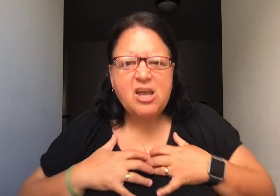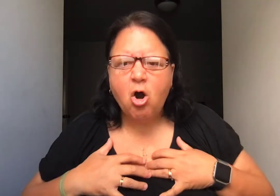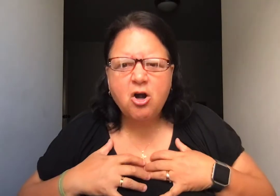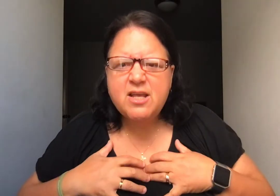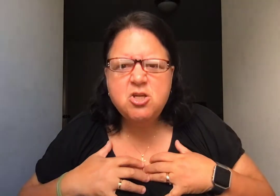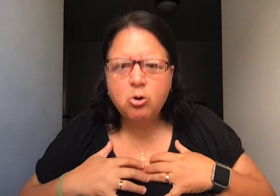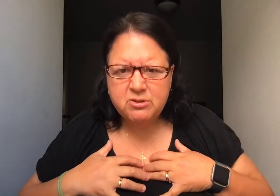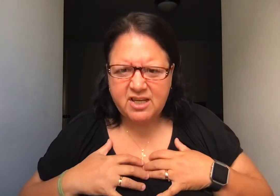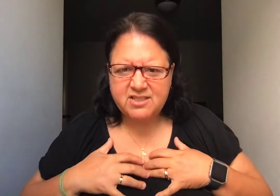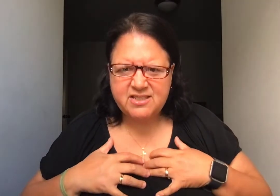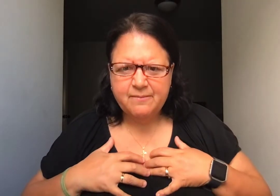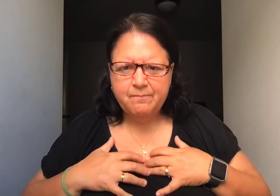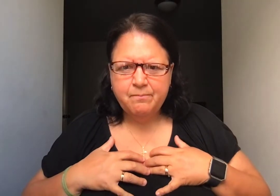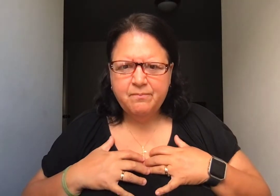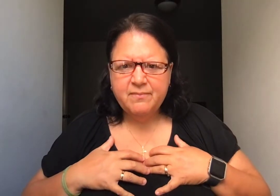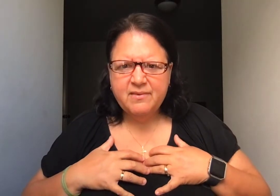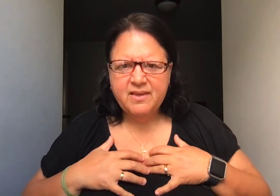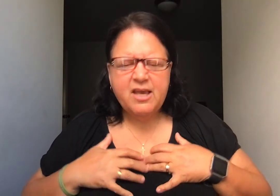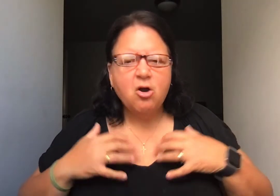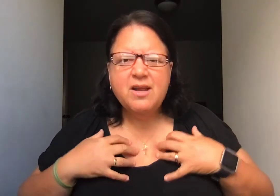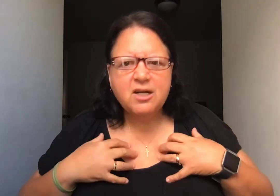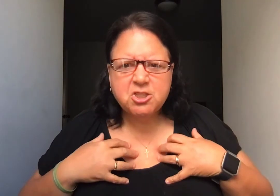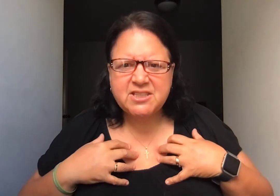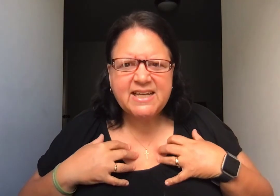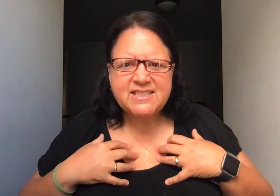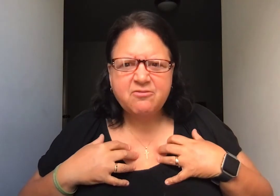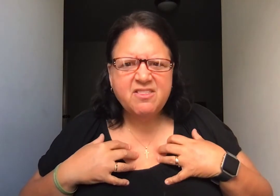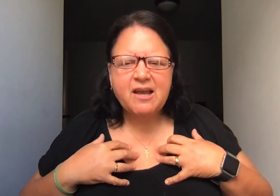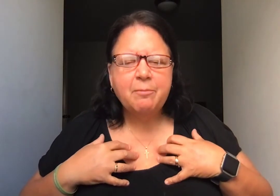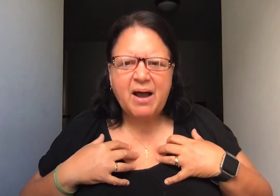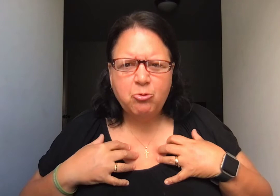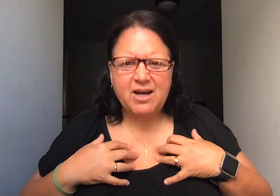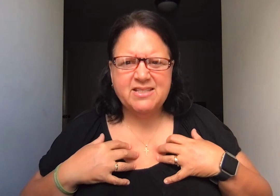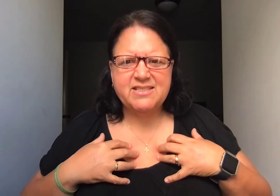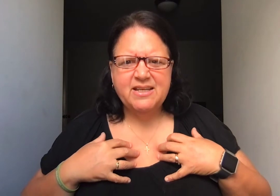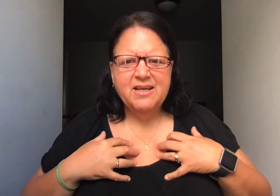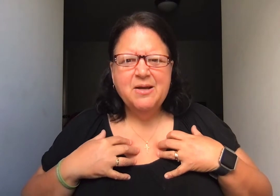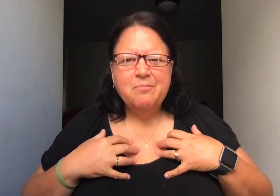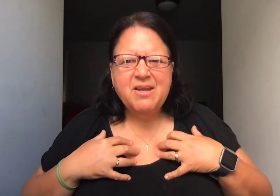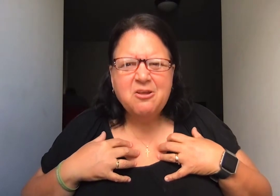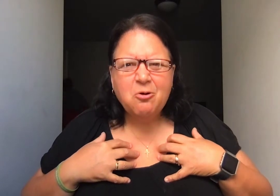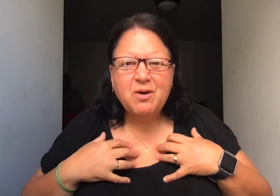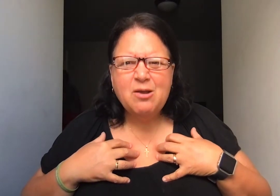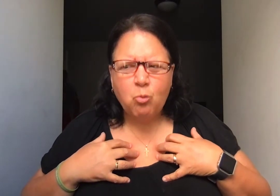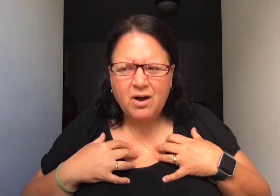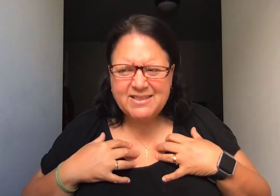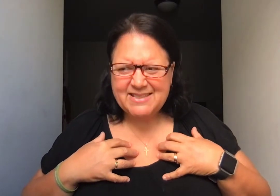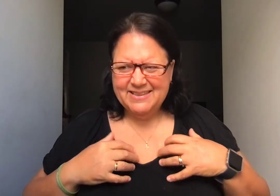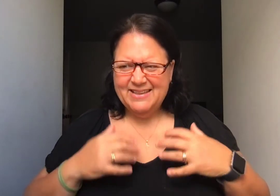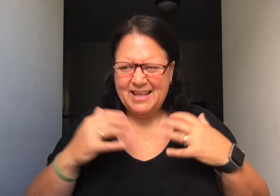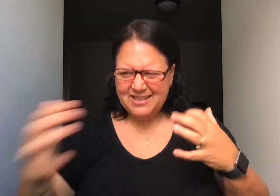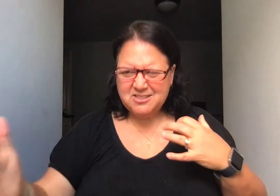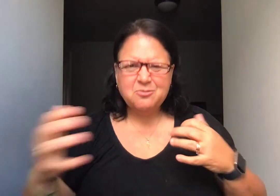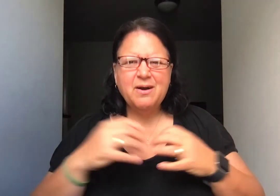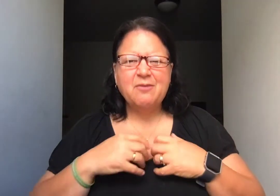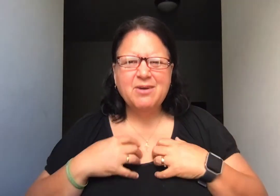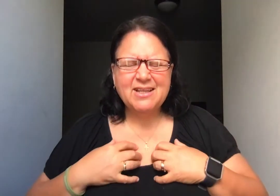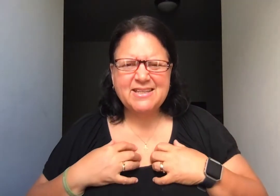he already knows us. He already understands everything about us. But you know what he wants? And this is what I realized